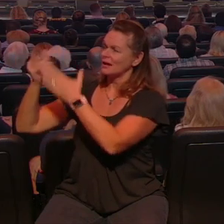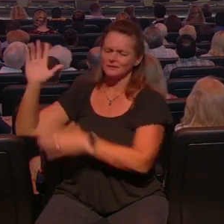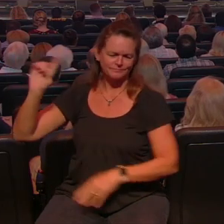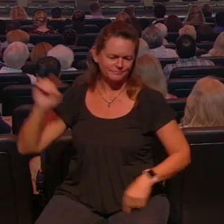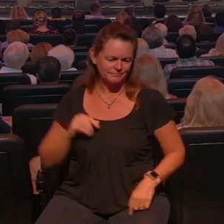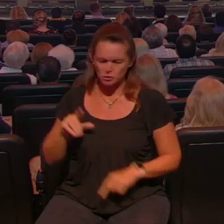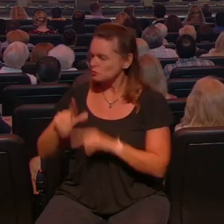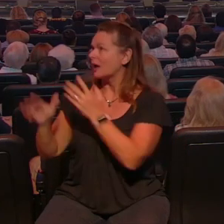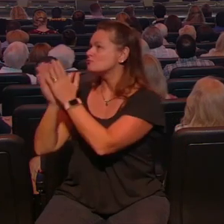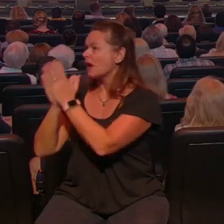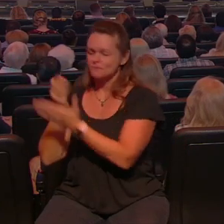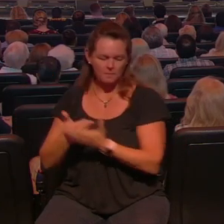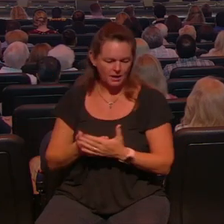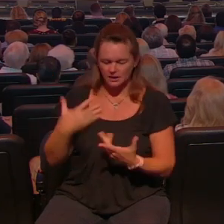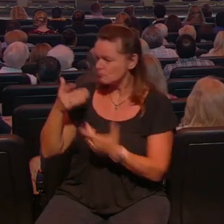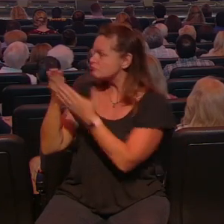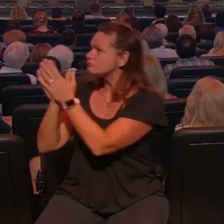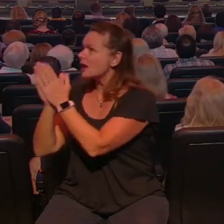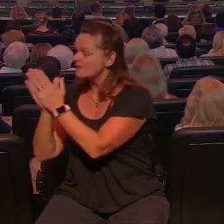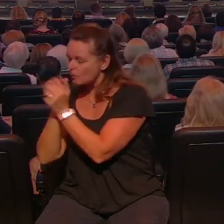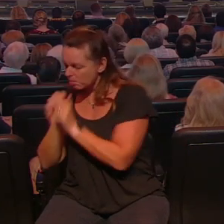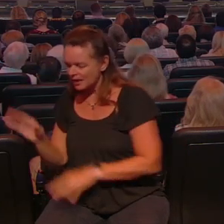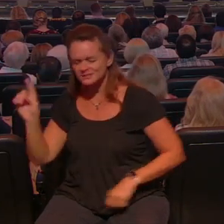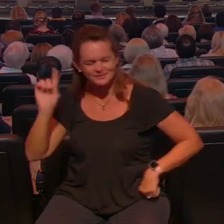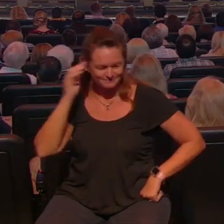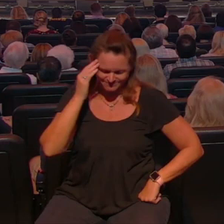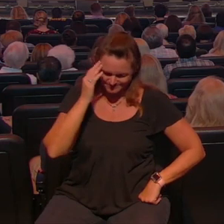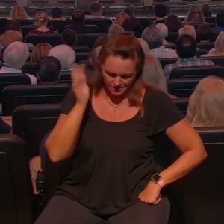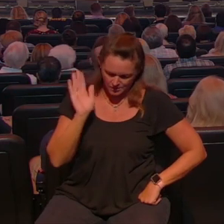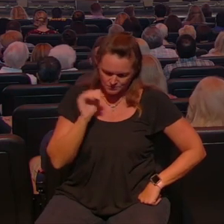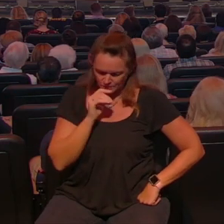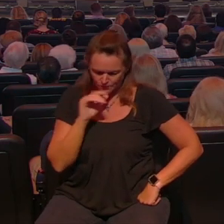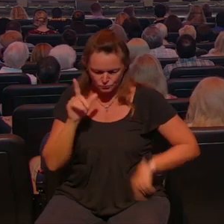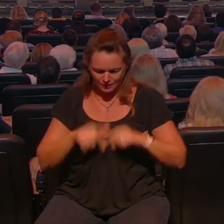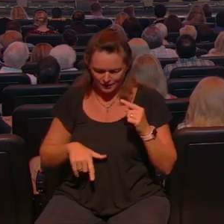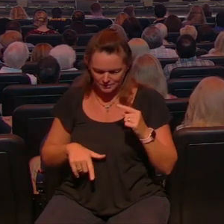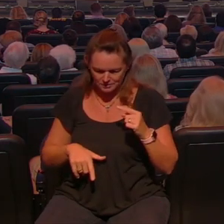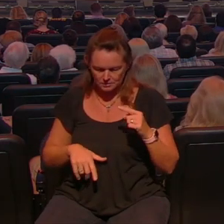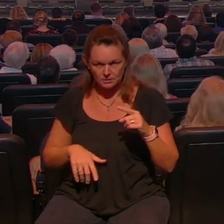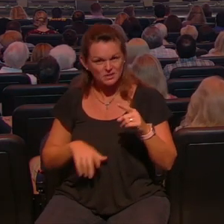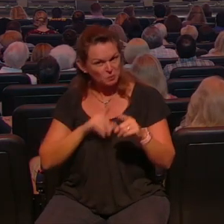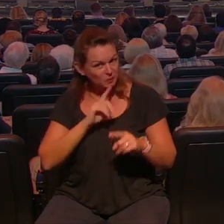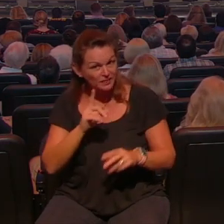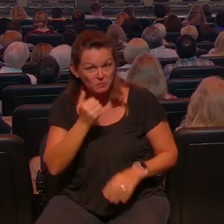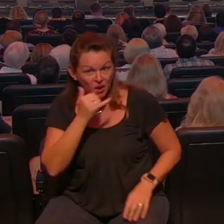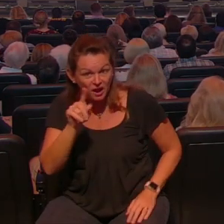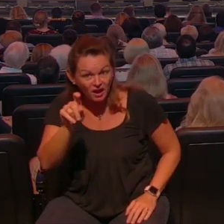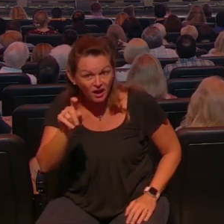money it's wrong for Christians to pray to be blessed that's wrong so I want to show you two scriptures in the Bible these are the only